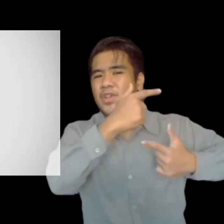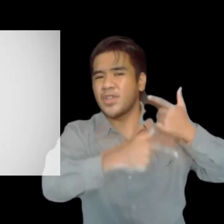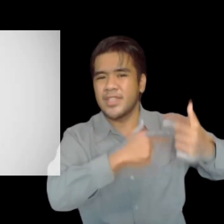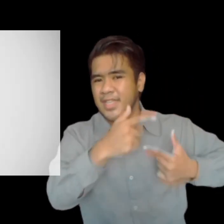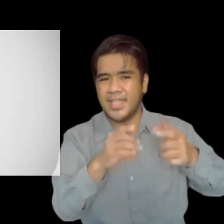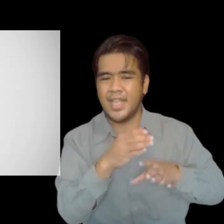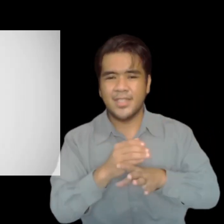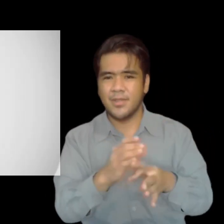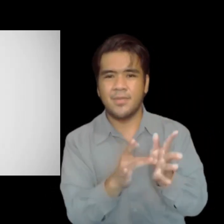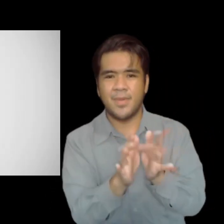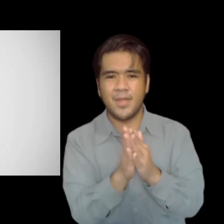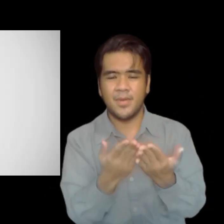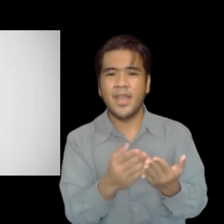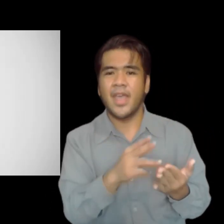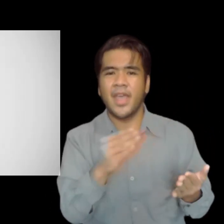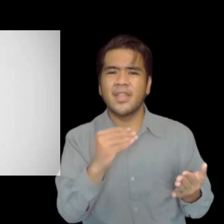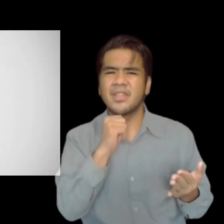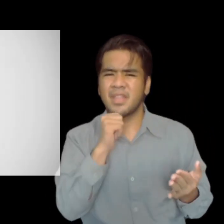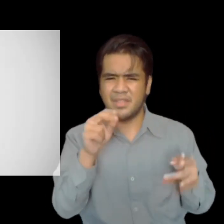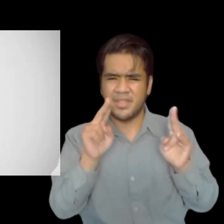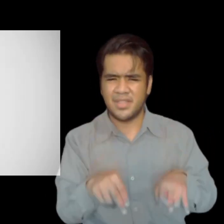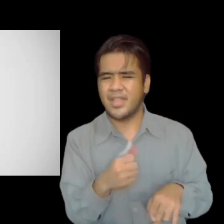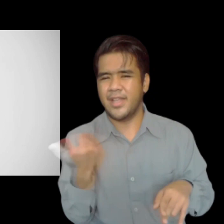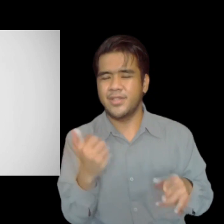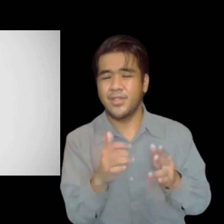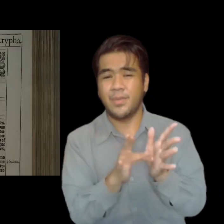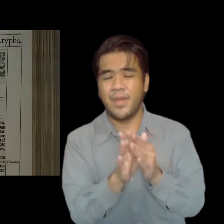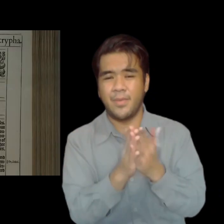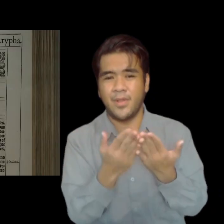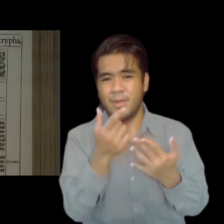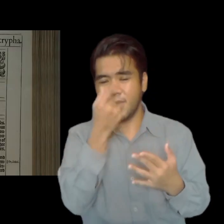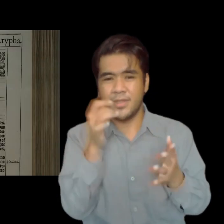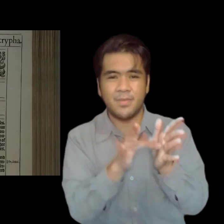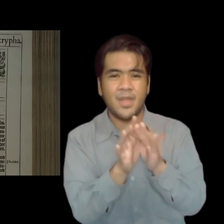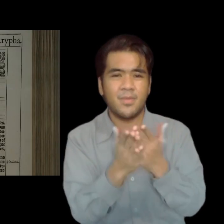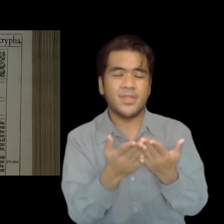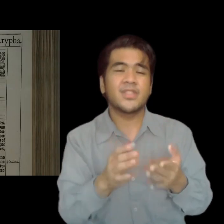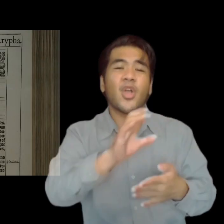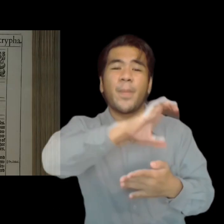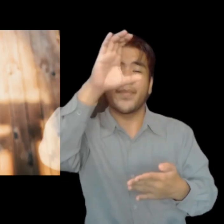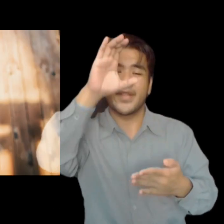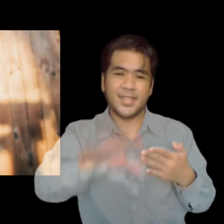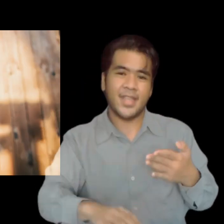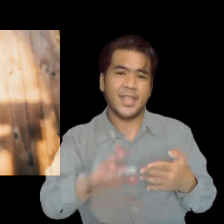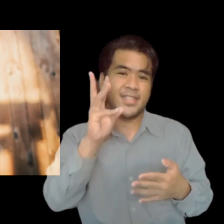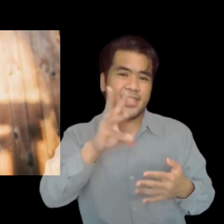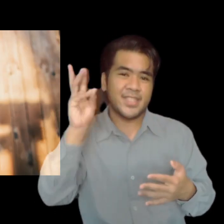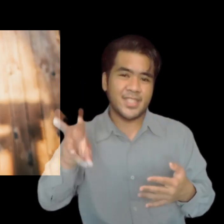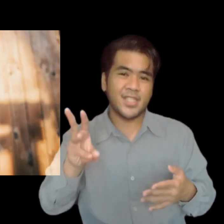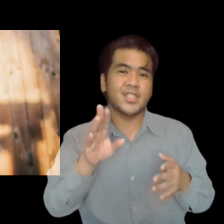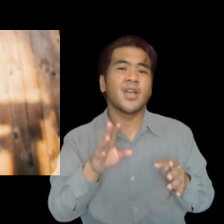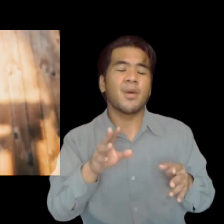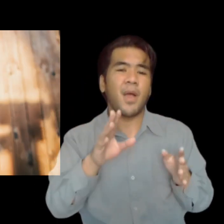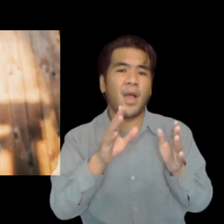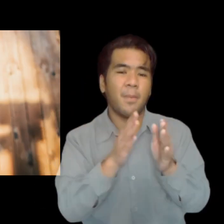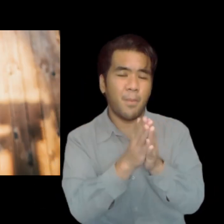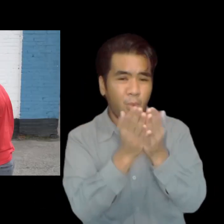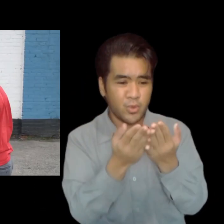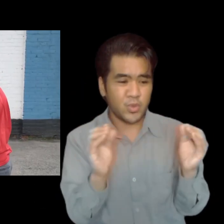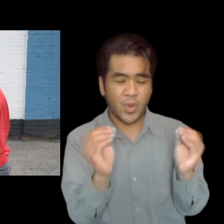One of the reasons for why there are so many religions in the world is the use of the Apocryphal books, or extra-biblical sources. And when